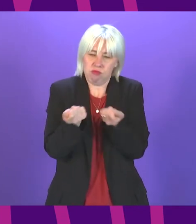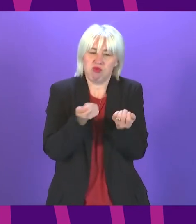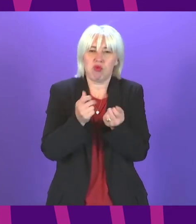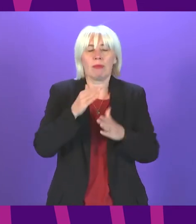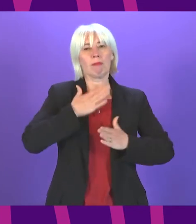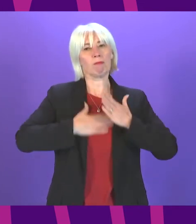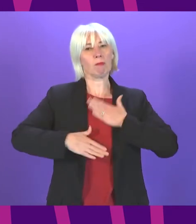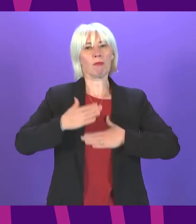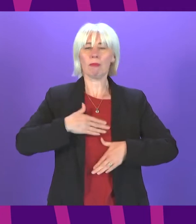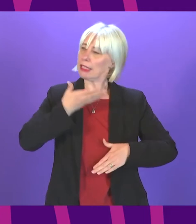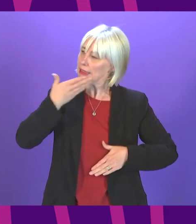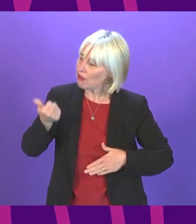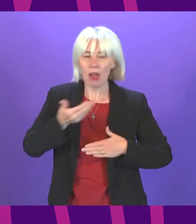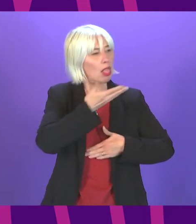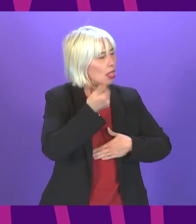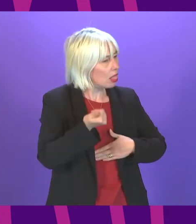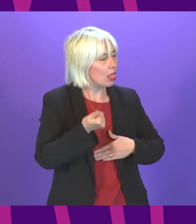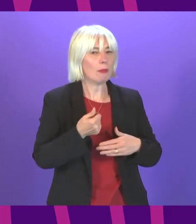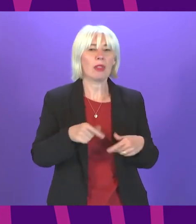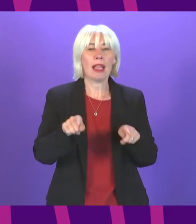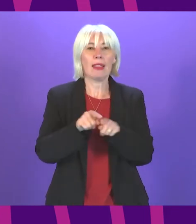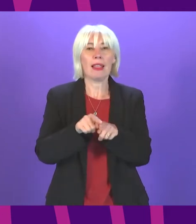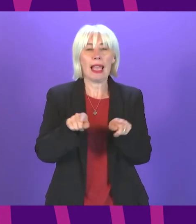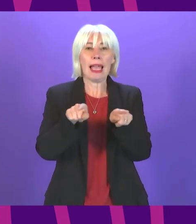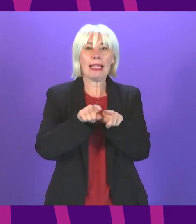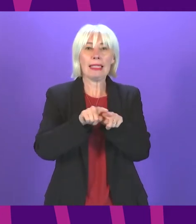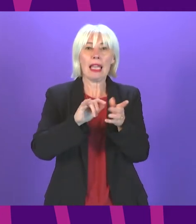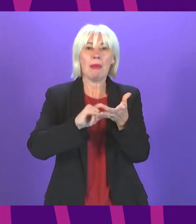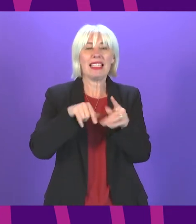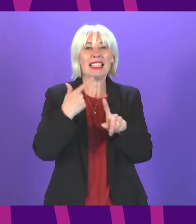way on the whole I felt we dealt with same sex marriage fairly